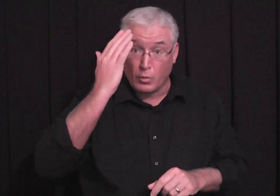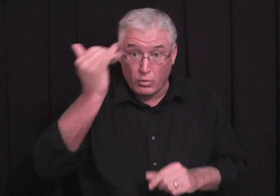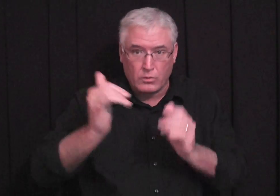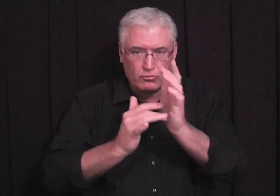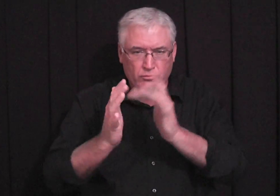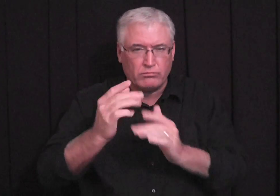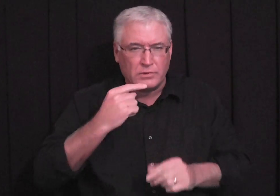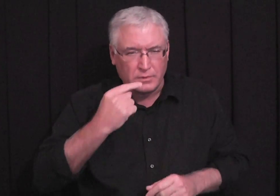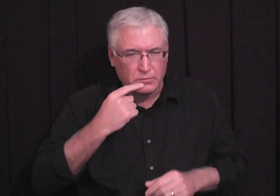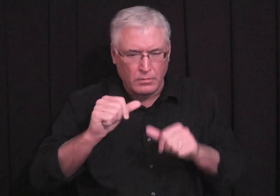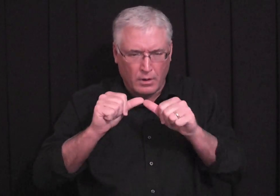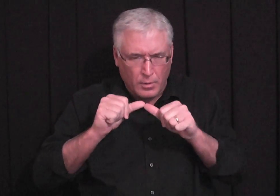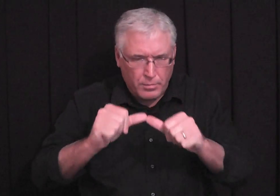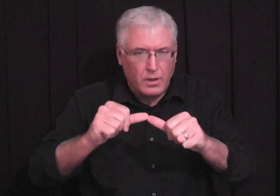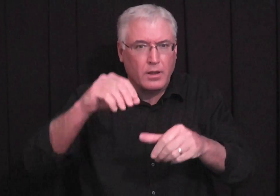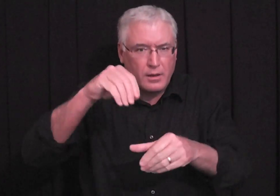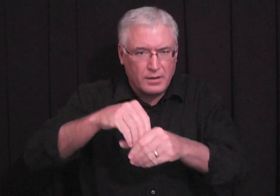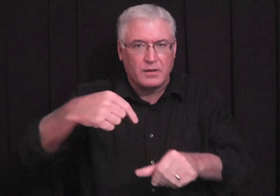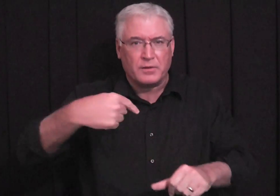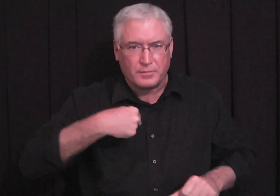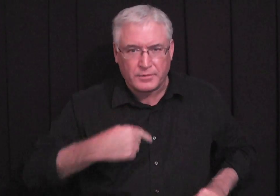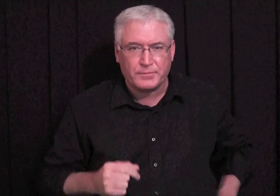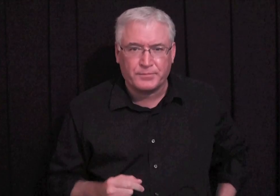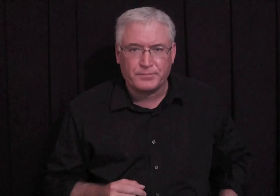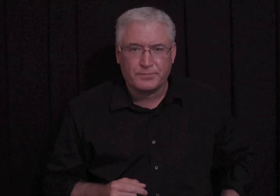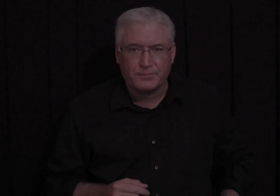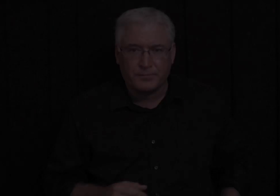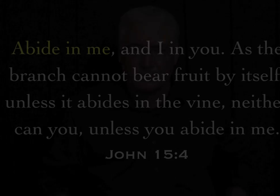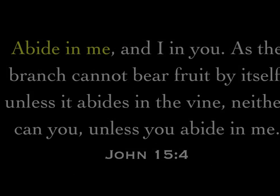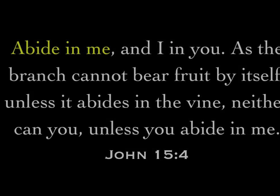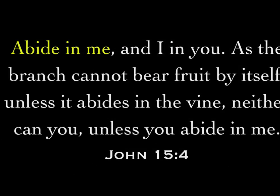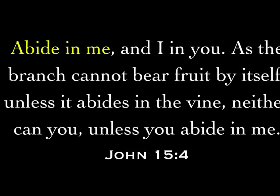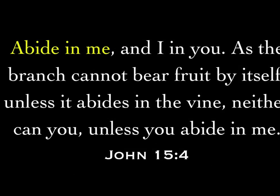need to depend on God. The Bible says to abide in me.